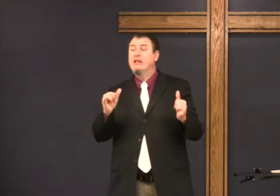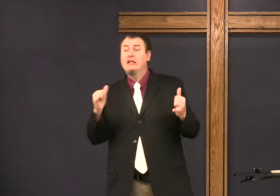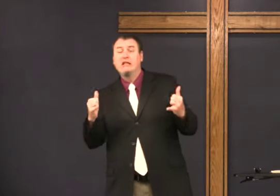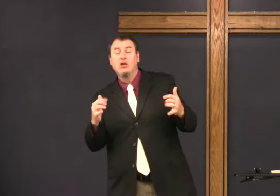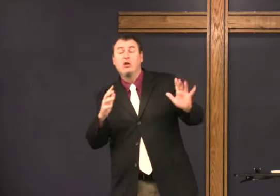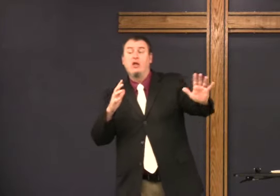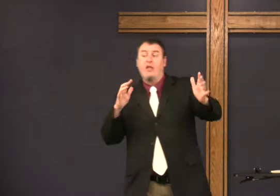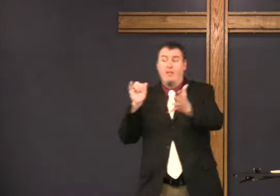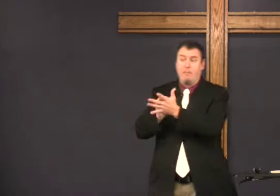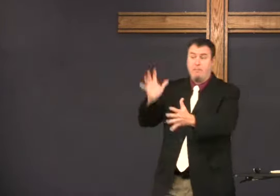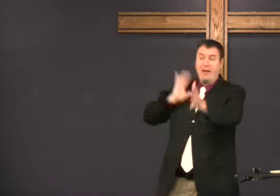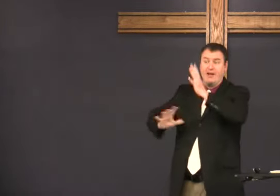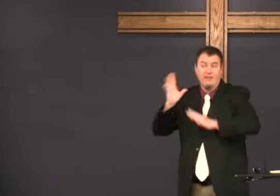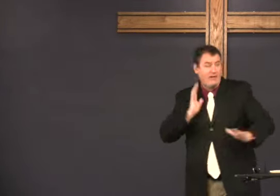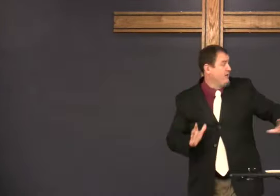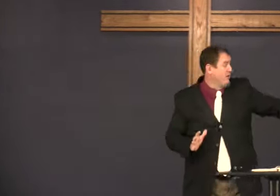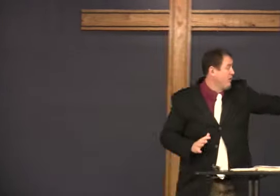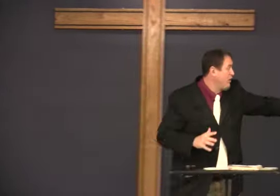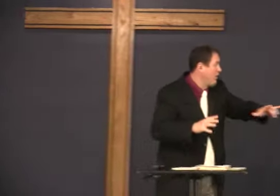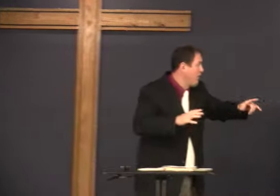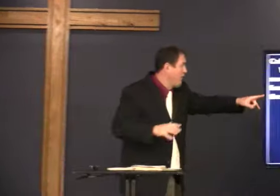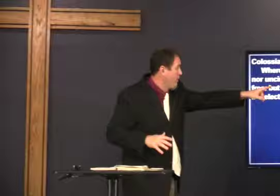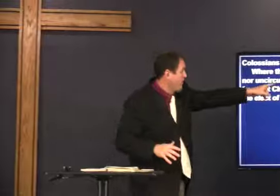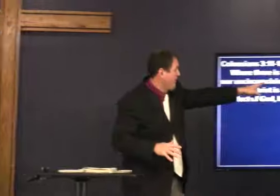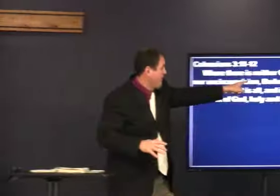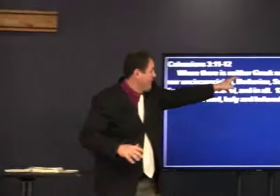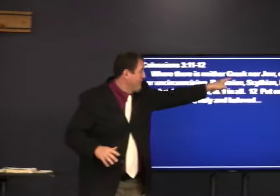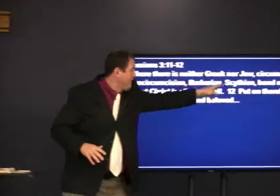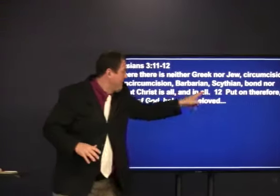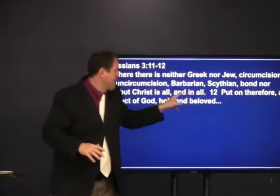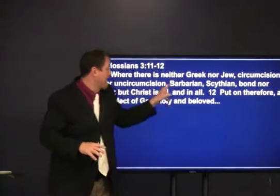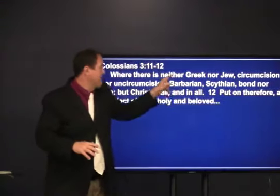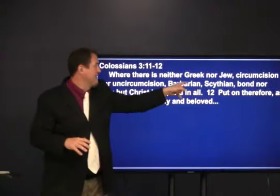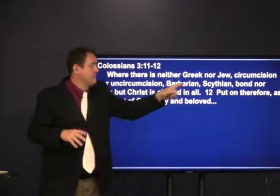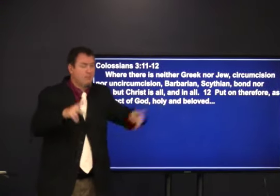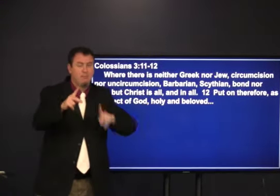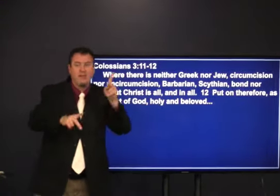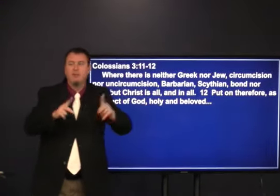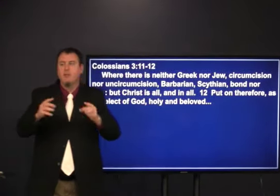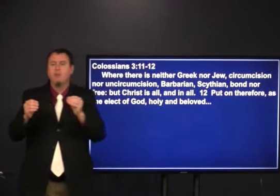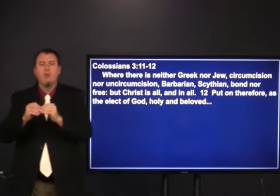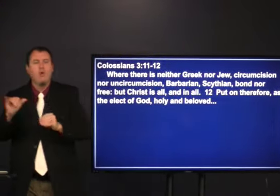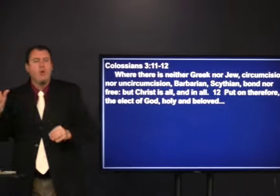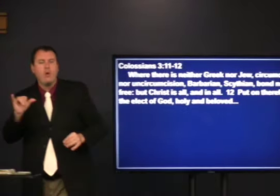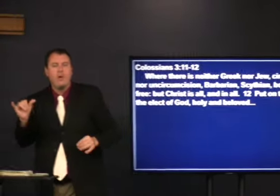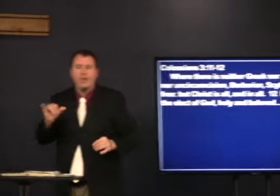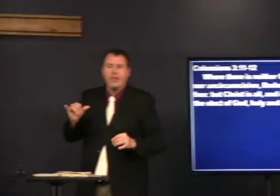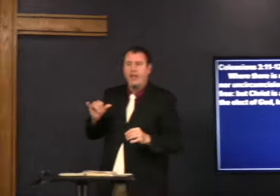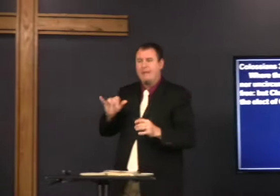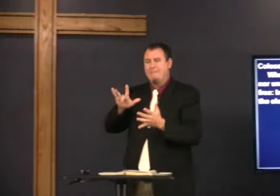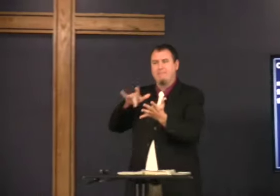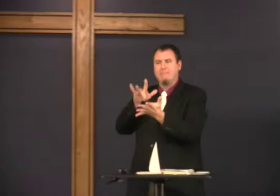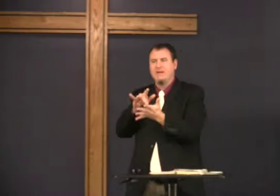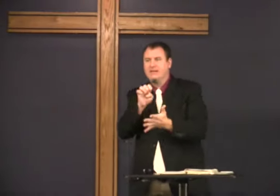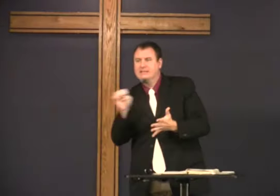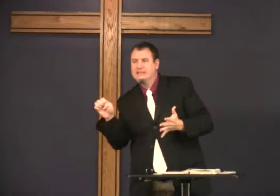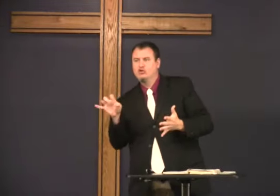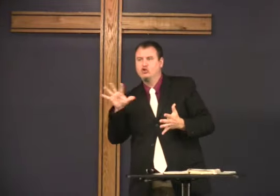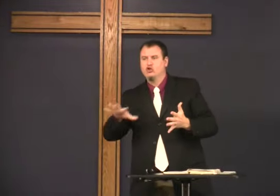But really, the people of Paul's time in